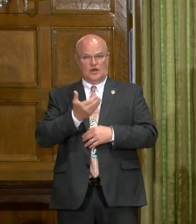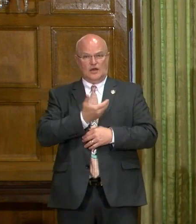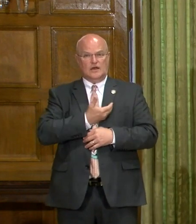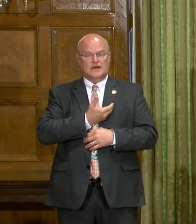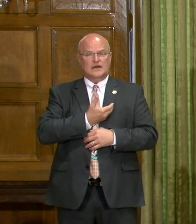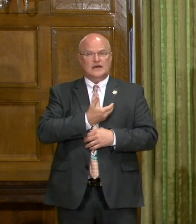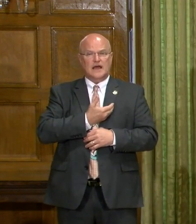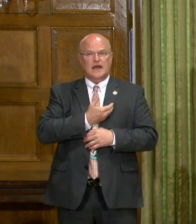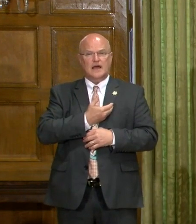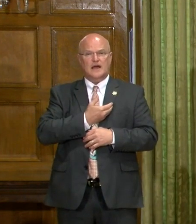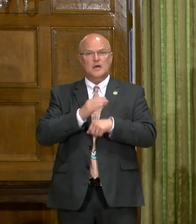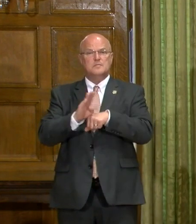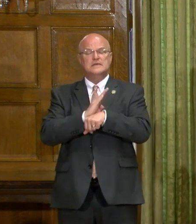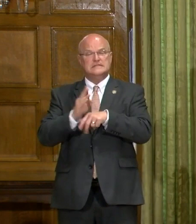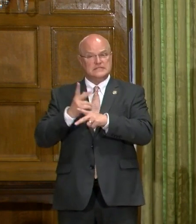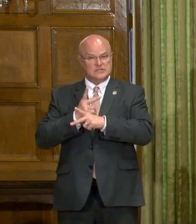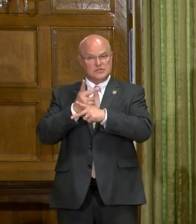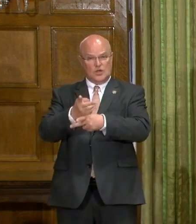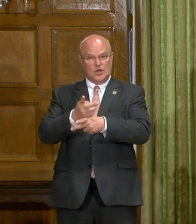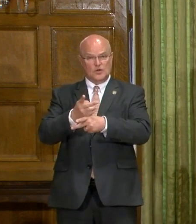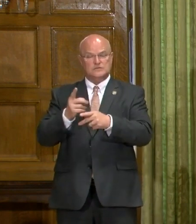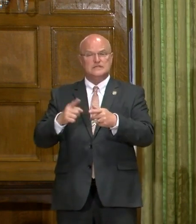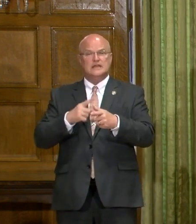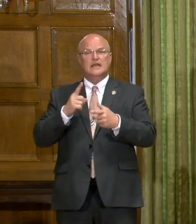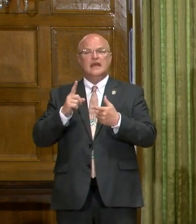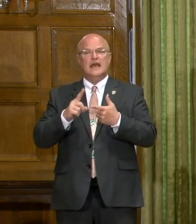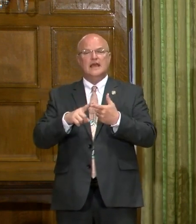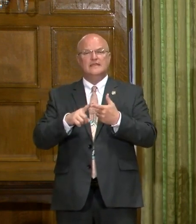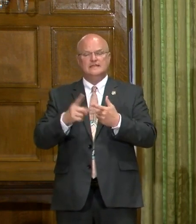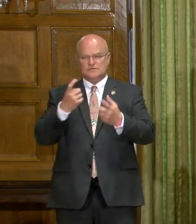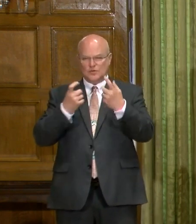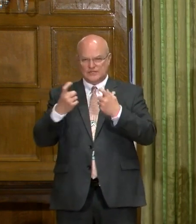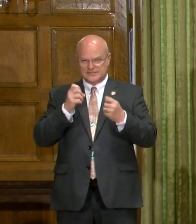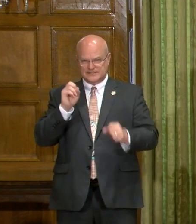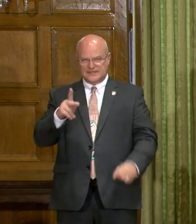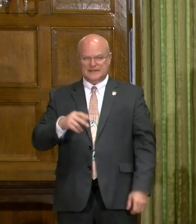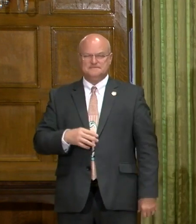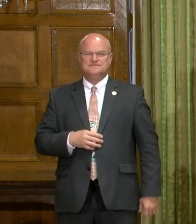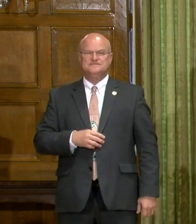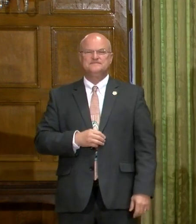business loans, and then we'll take questions.